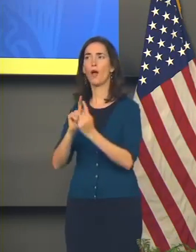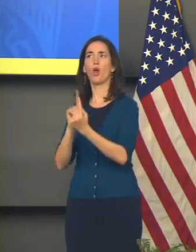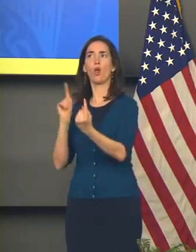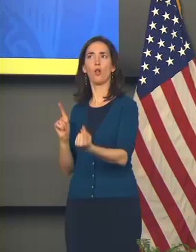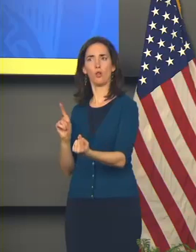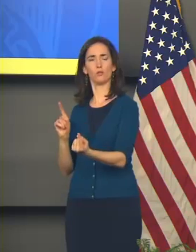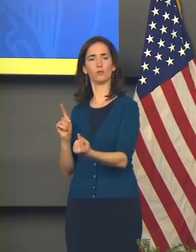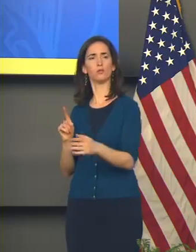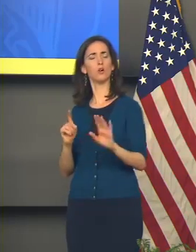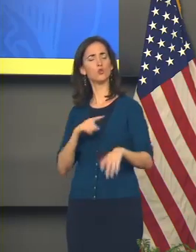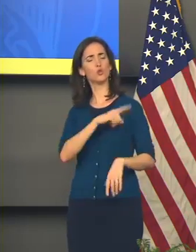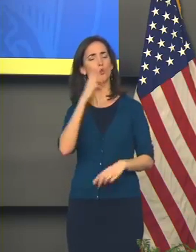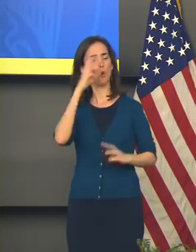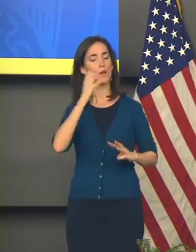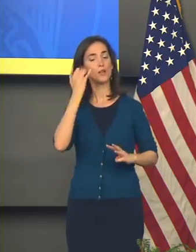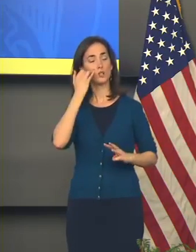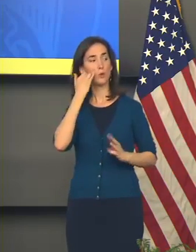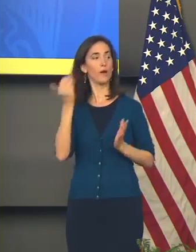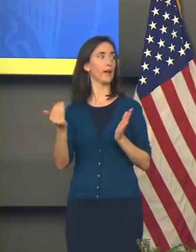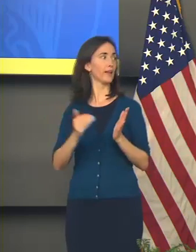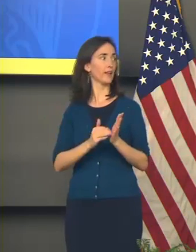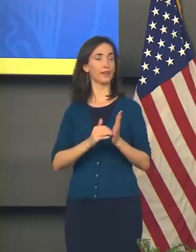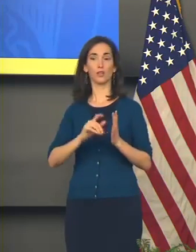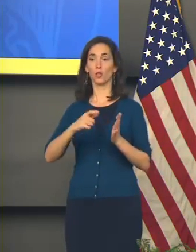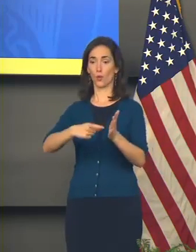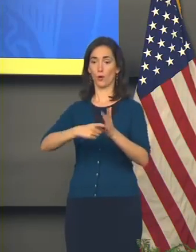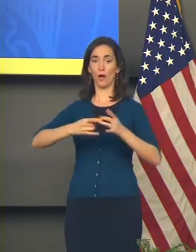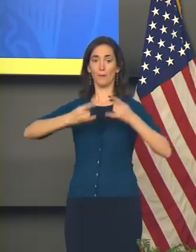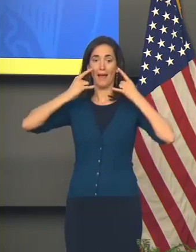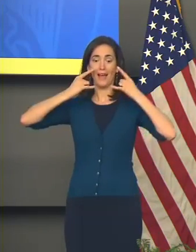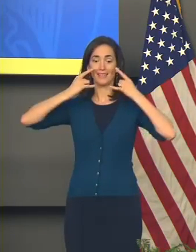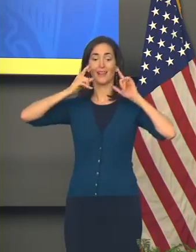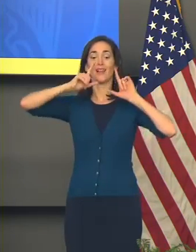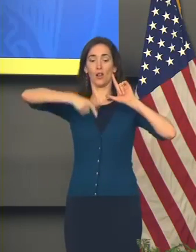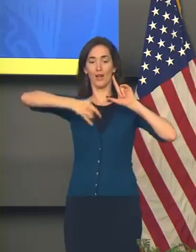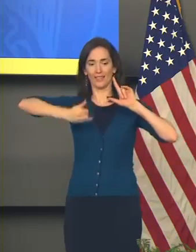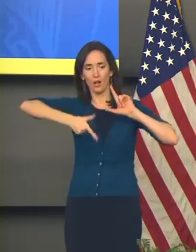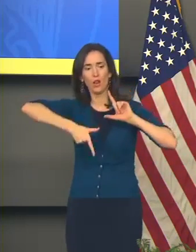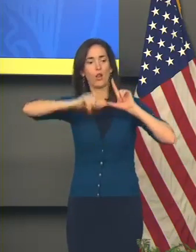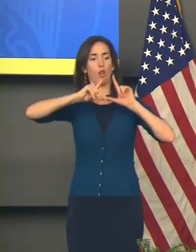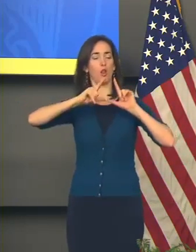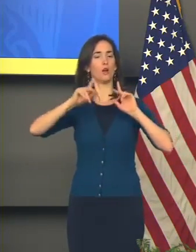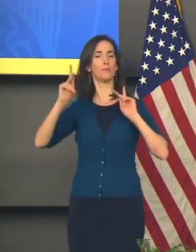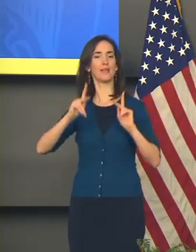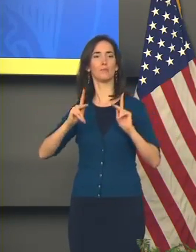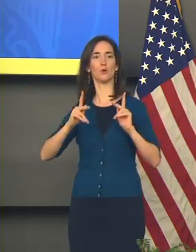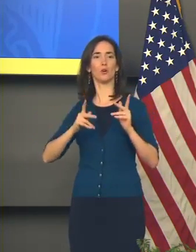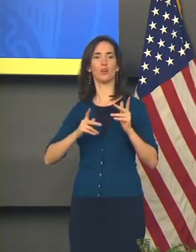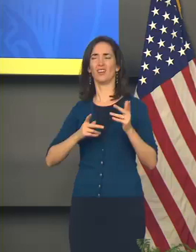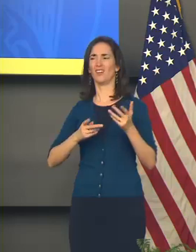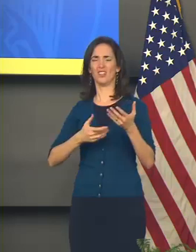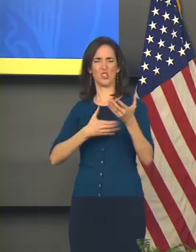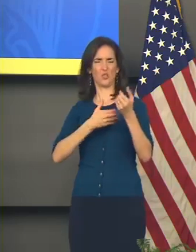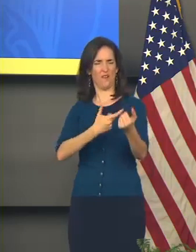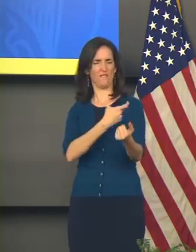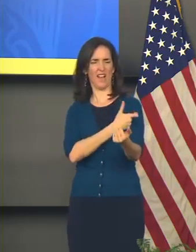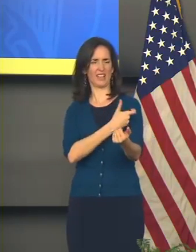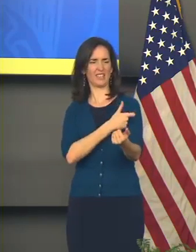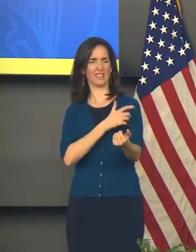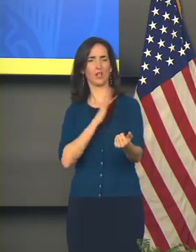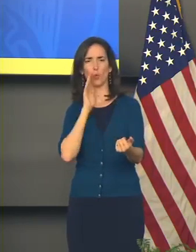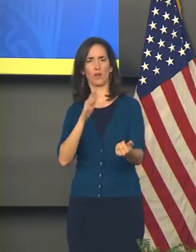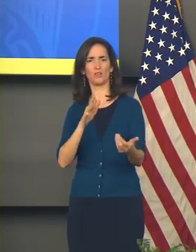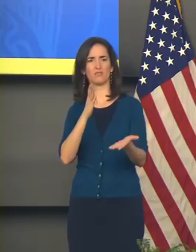Are you worried that if you re-implement some of these mandates that it will cause people to lose even more faith that these vaccines are effective?